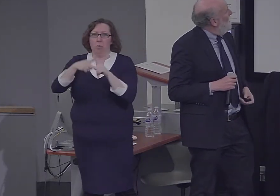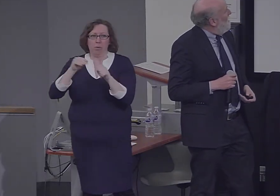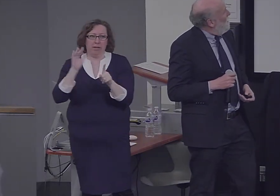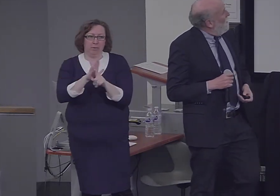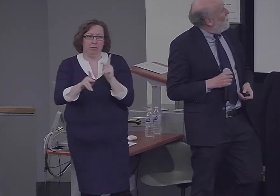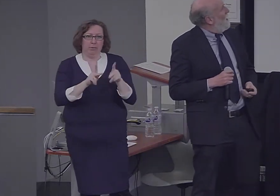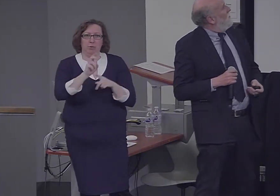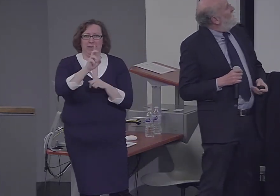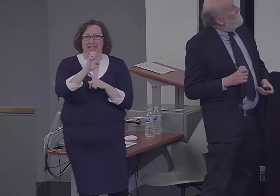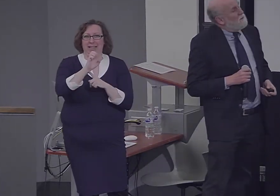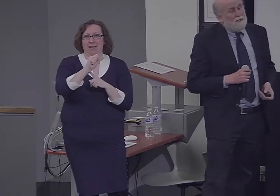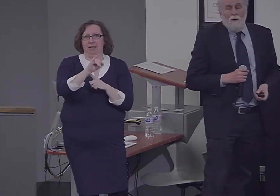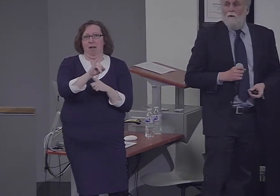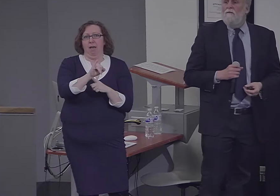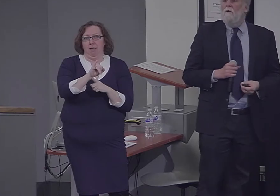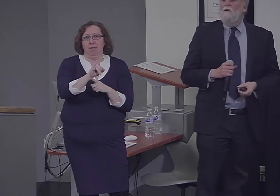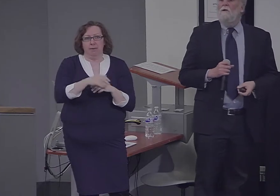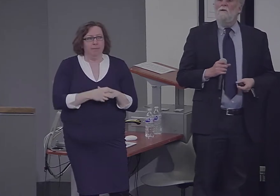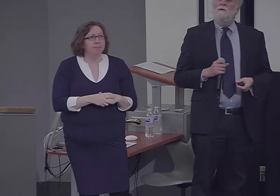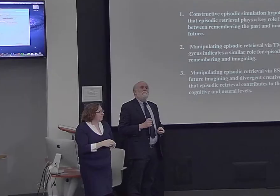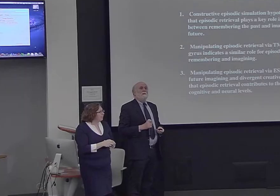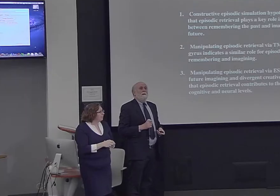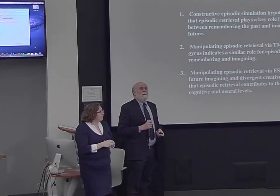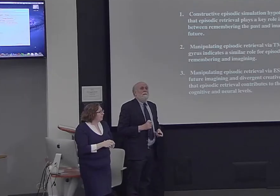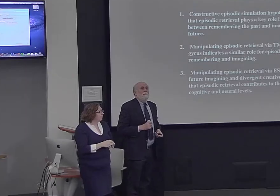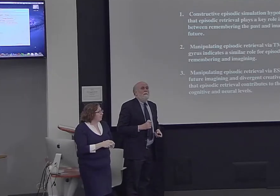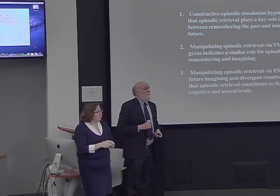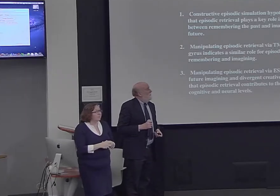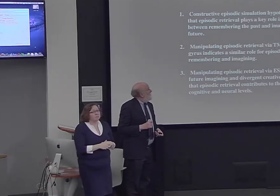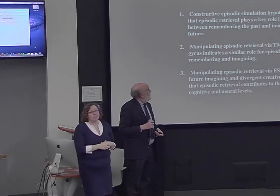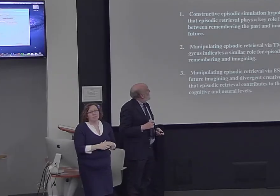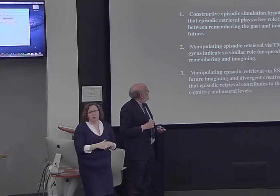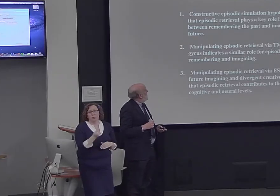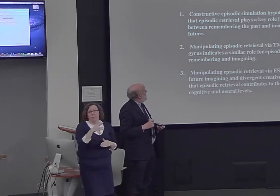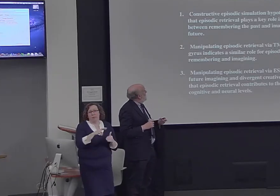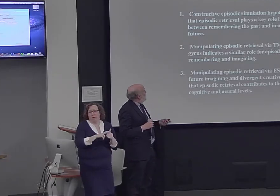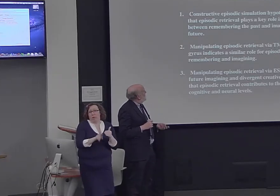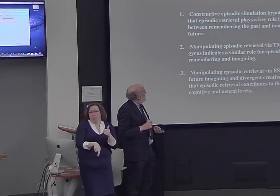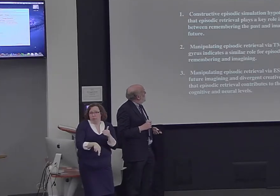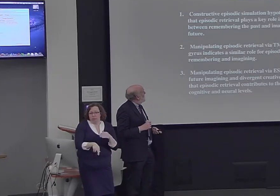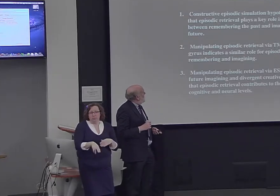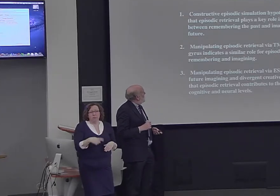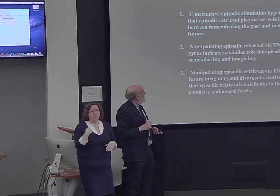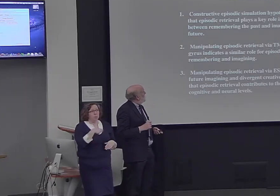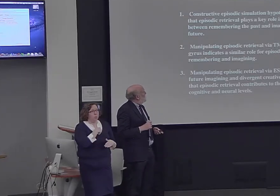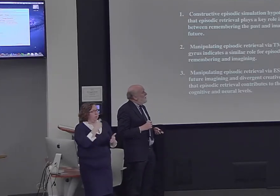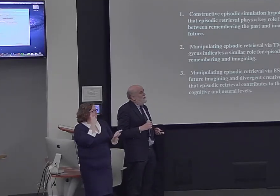Okay, so a few conclusions. We've seen that the constructive episodic simulation